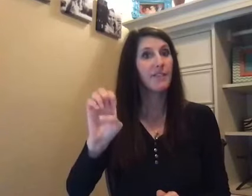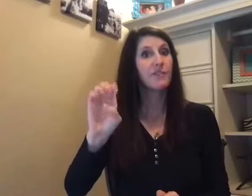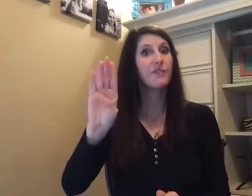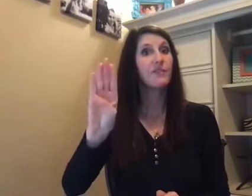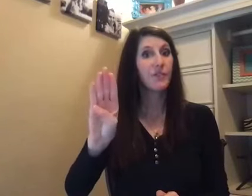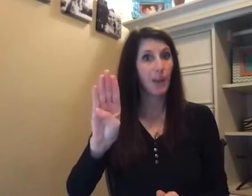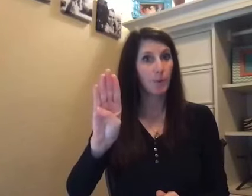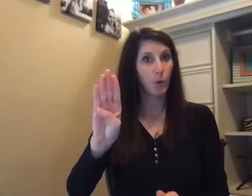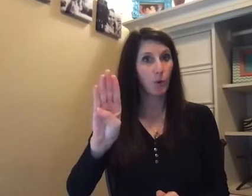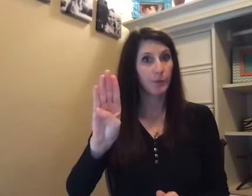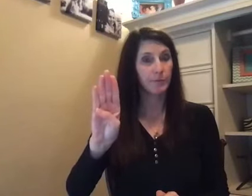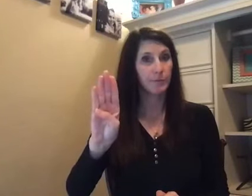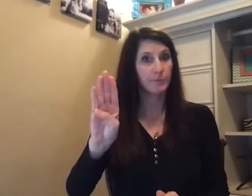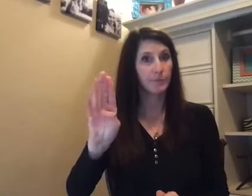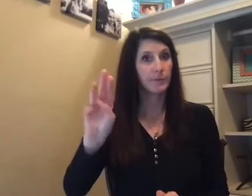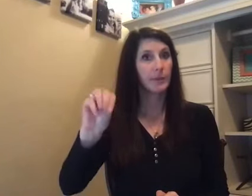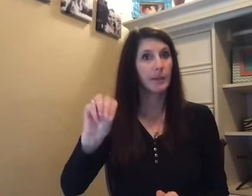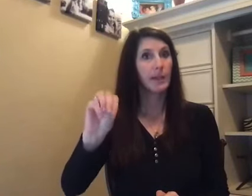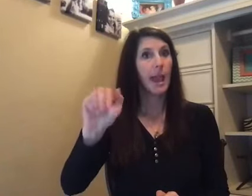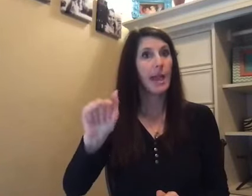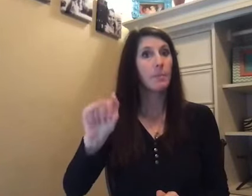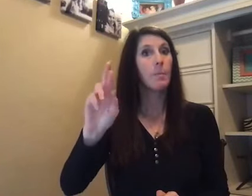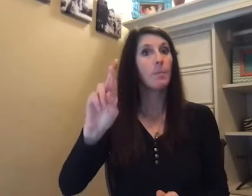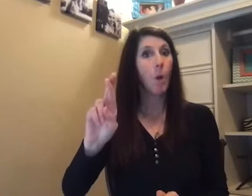February. February. March.